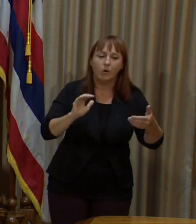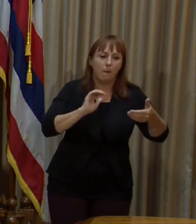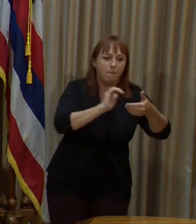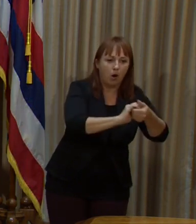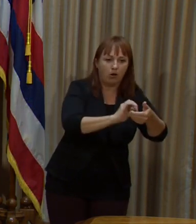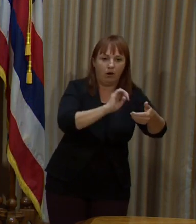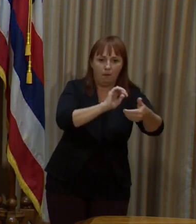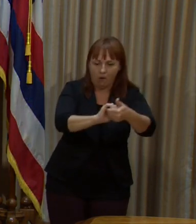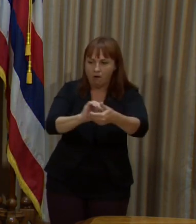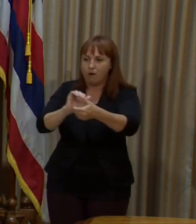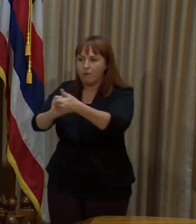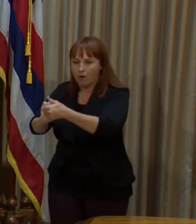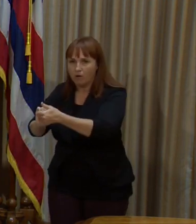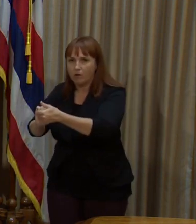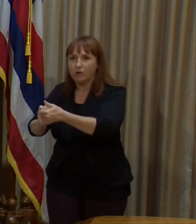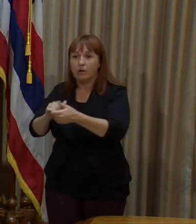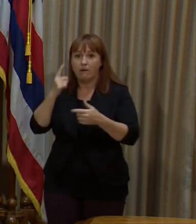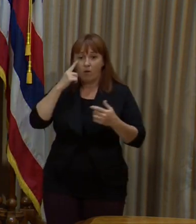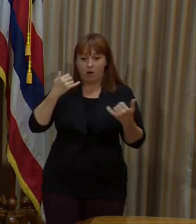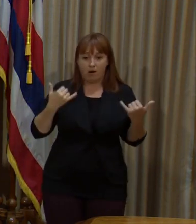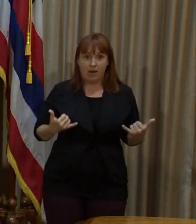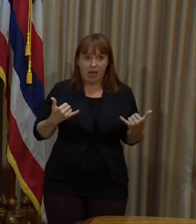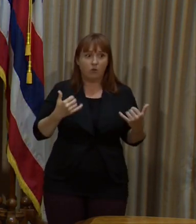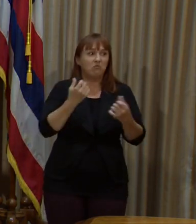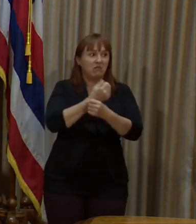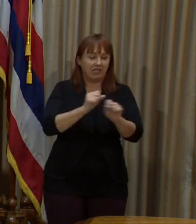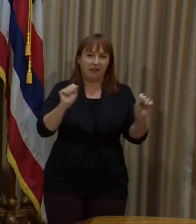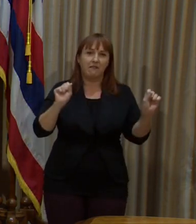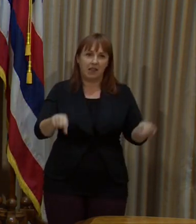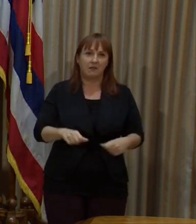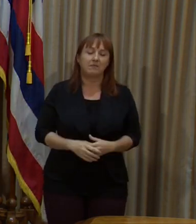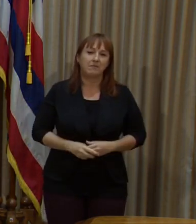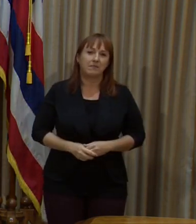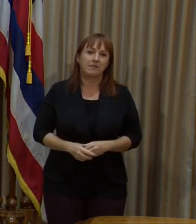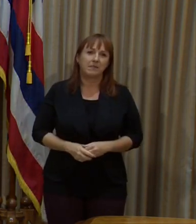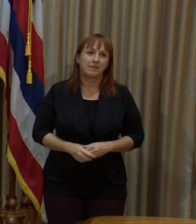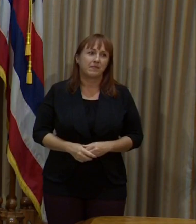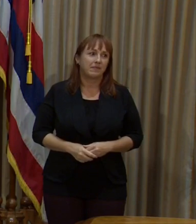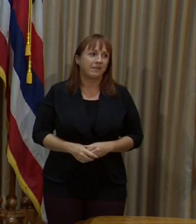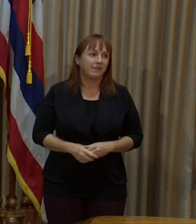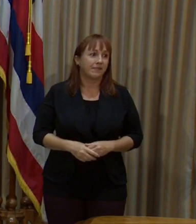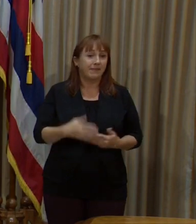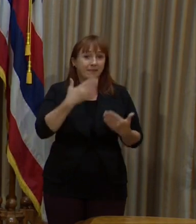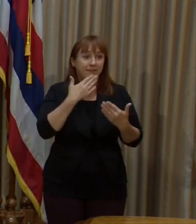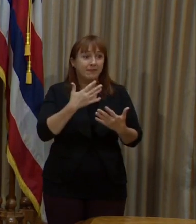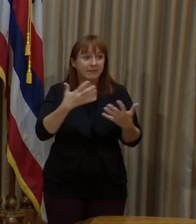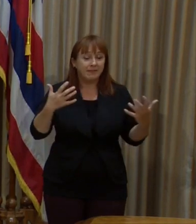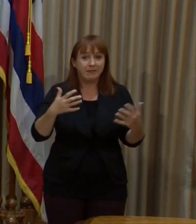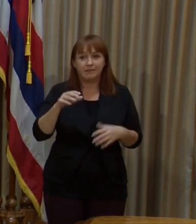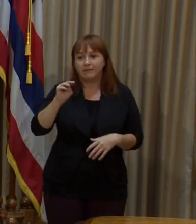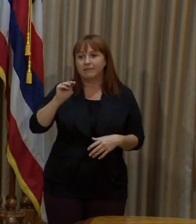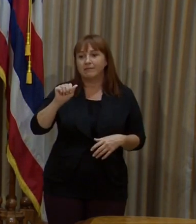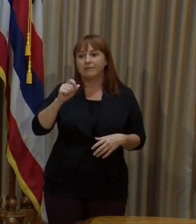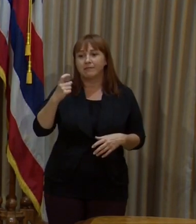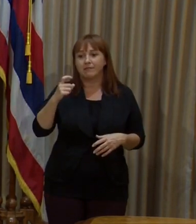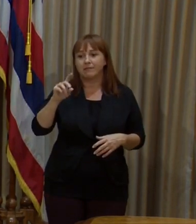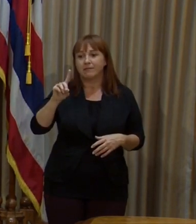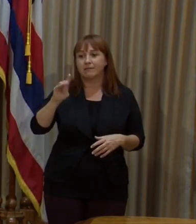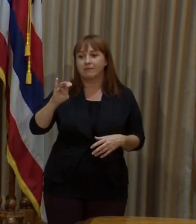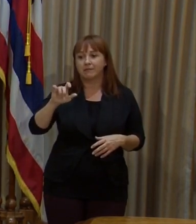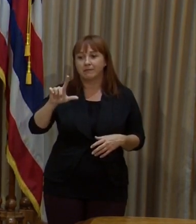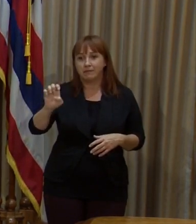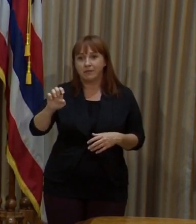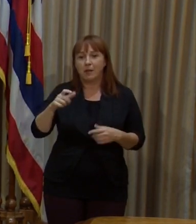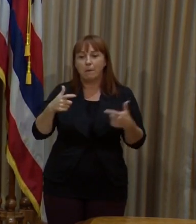But for our part, we feel we can be very solid and safe about it. All right. Thank you very much. Max Deibel, Big